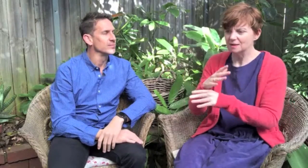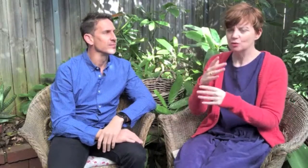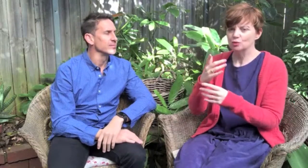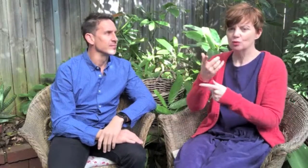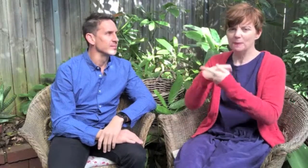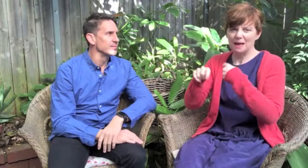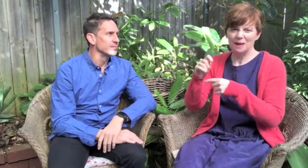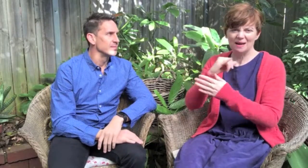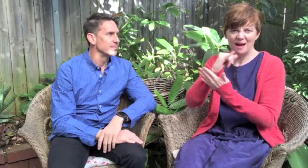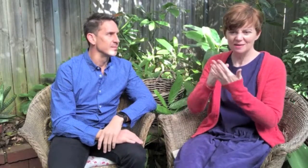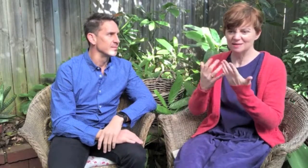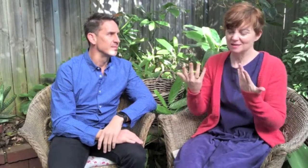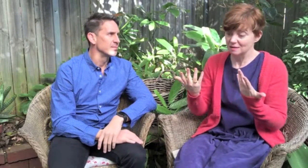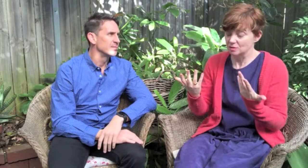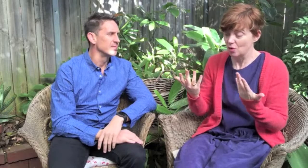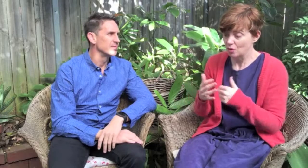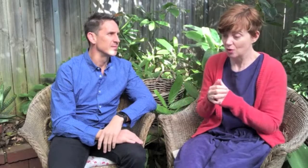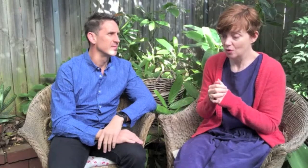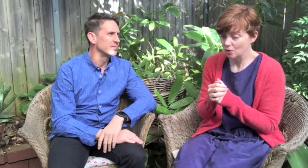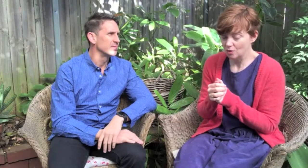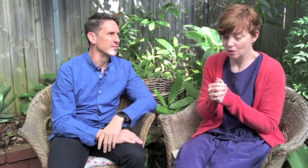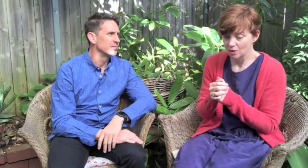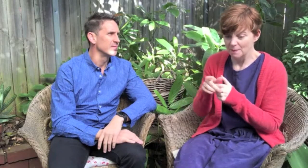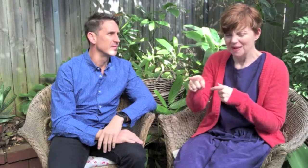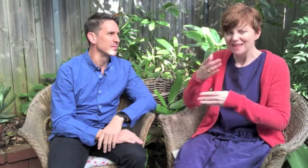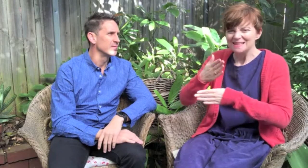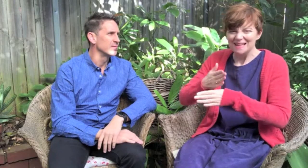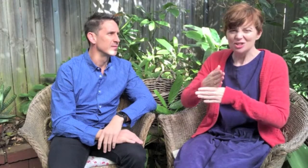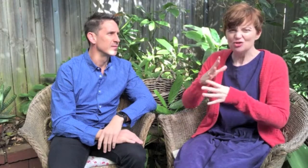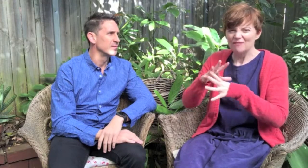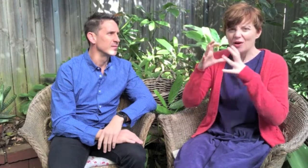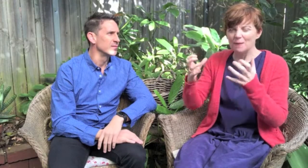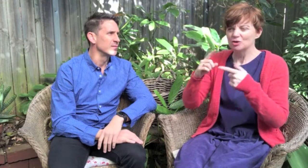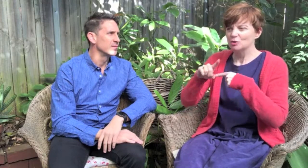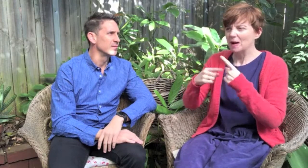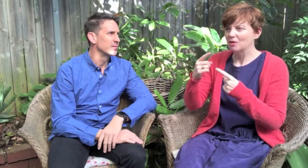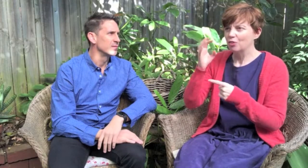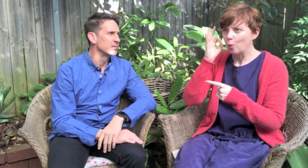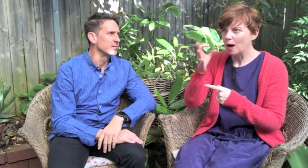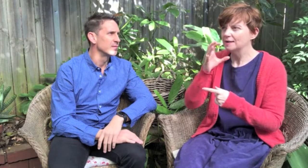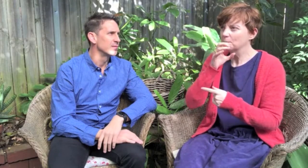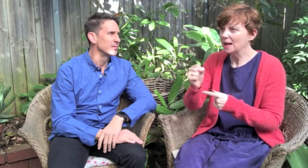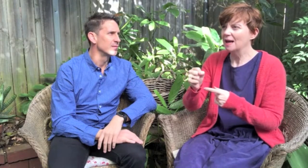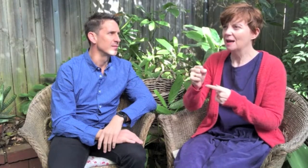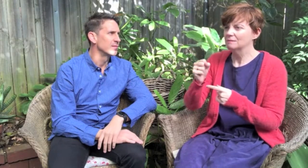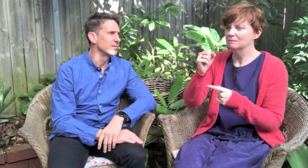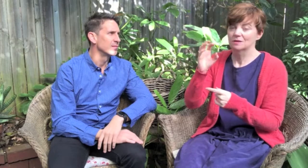layers of complexity to becoming an artist. The industry is very much about the white male.